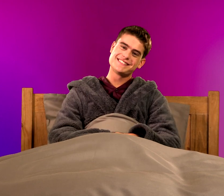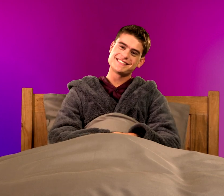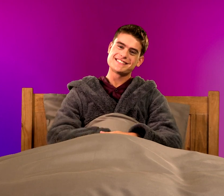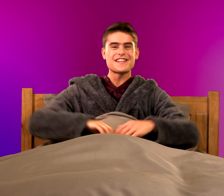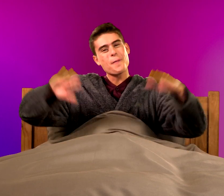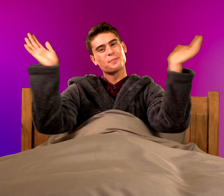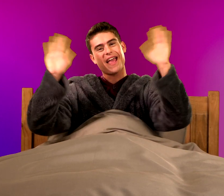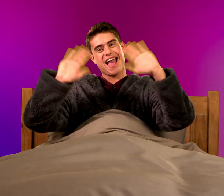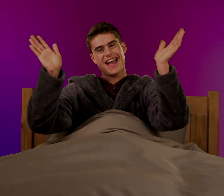Hello